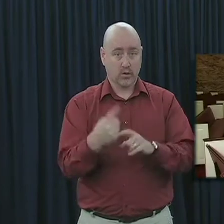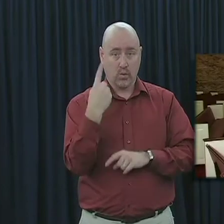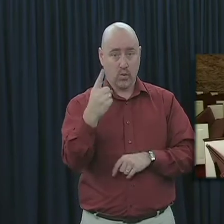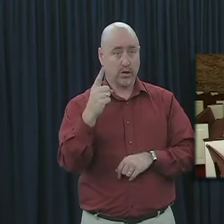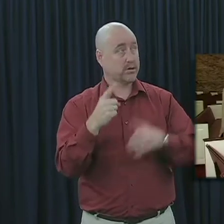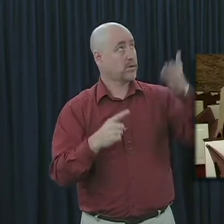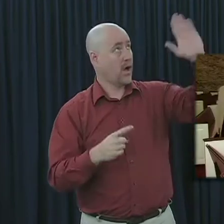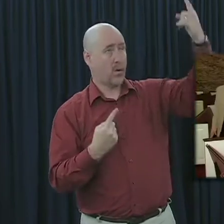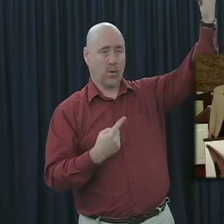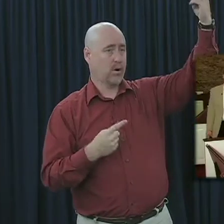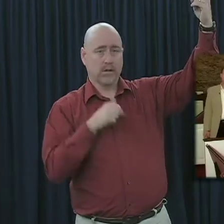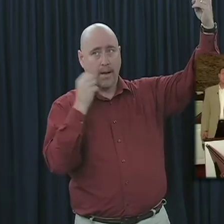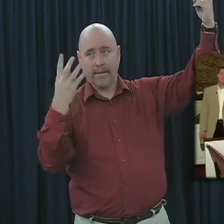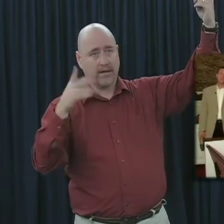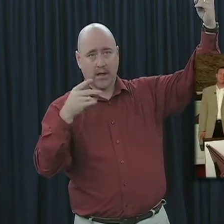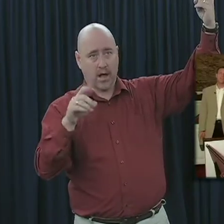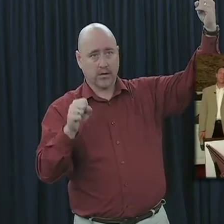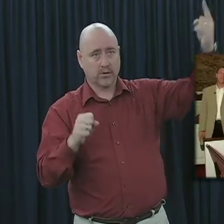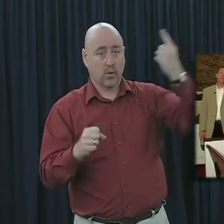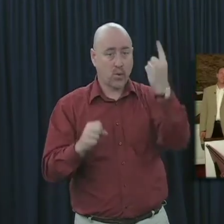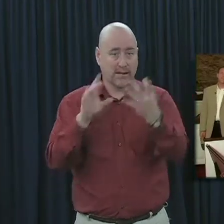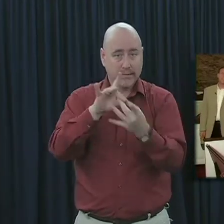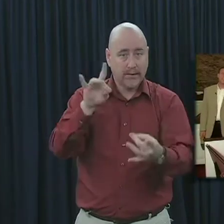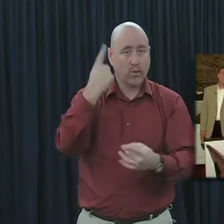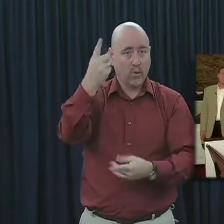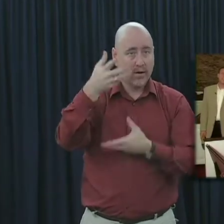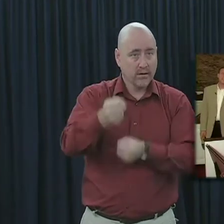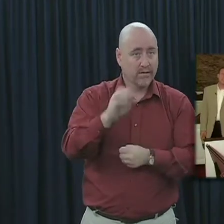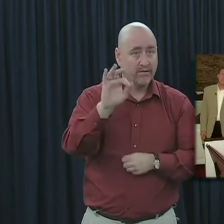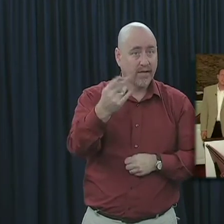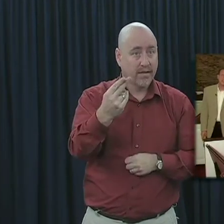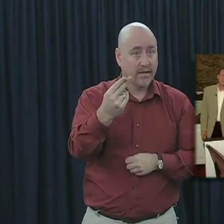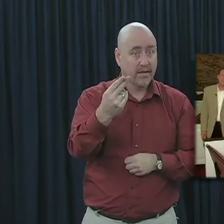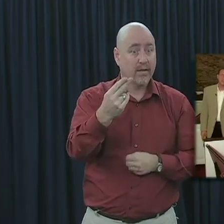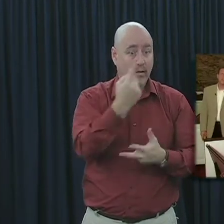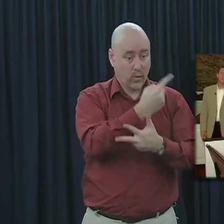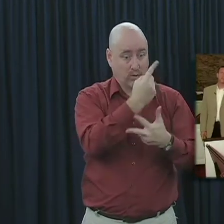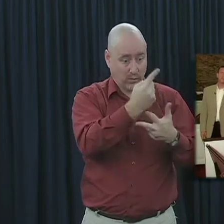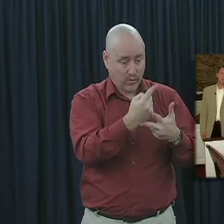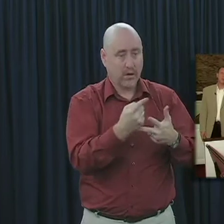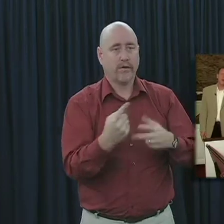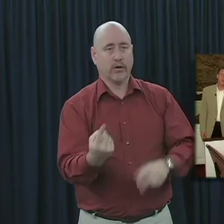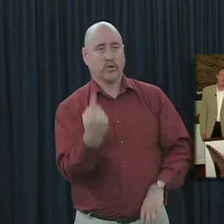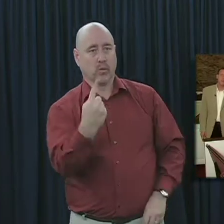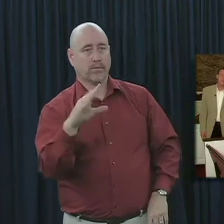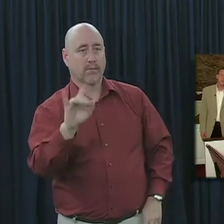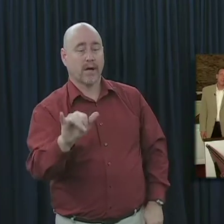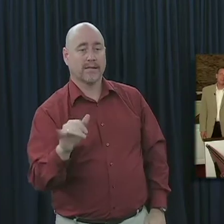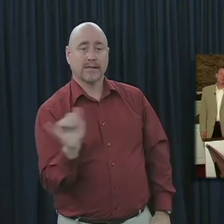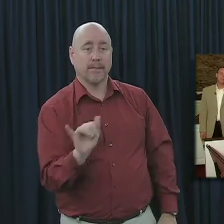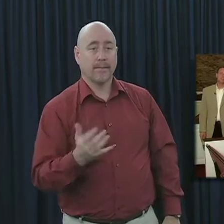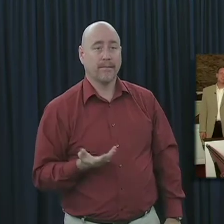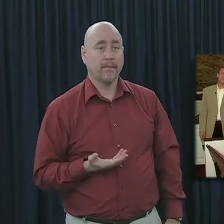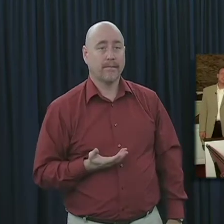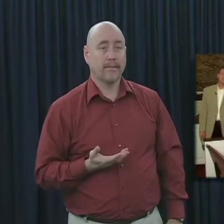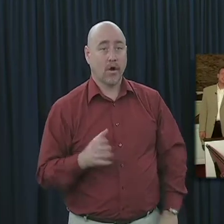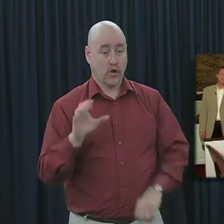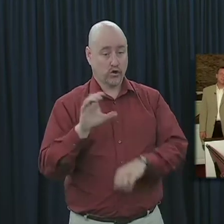only one God and one spirit and one faith, there is also only one body. Now, since the church